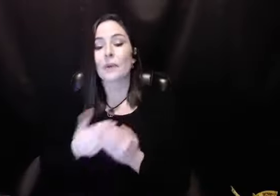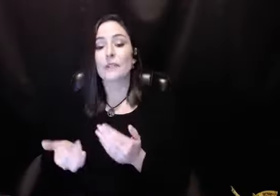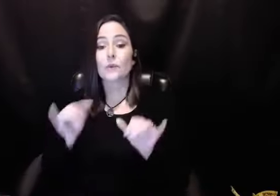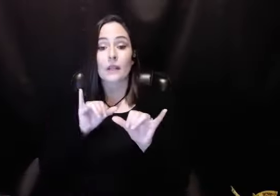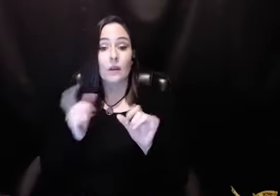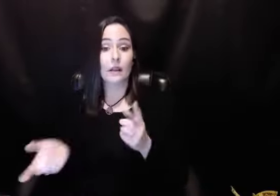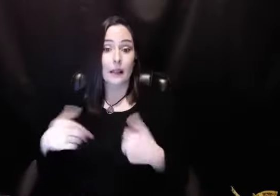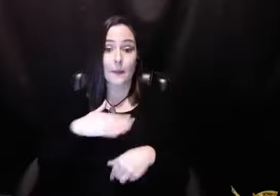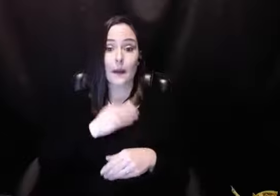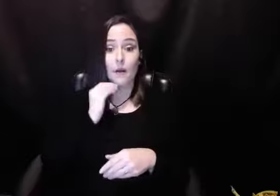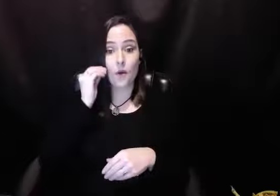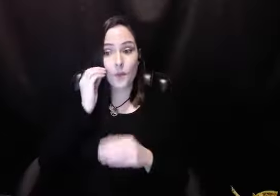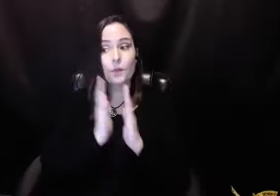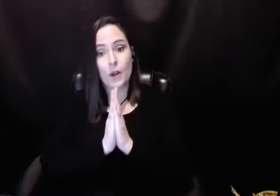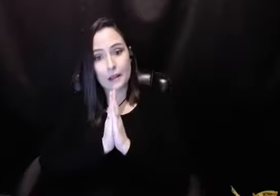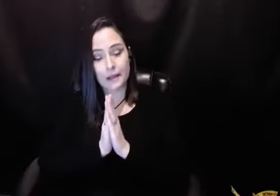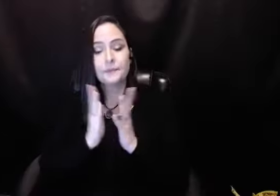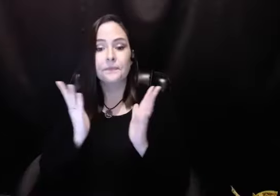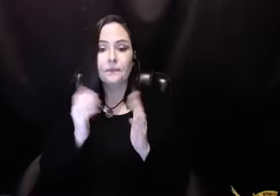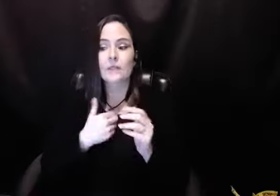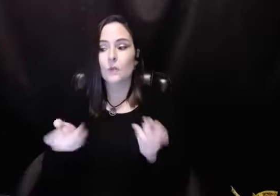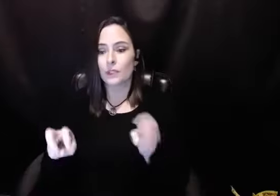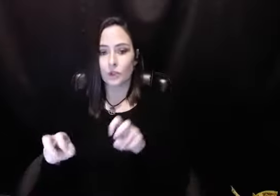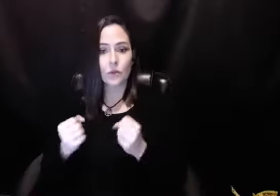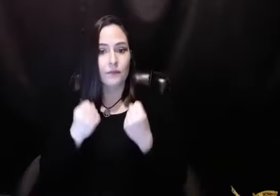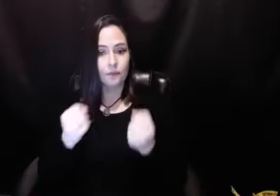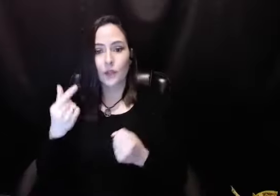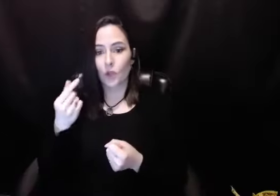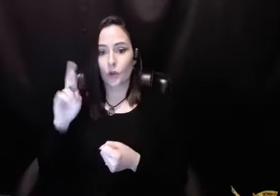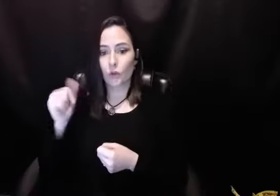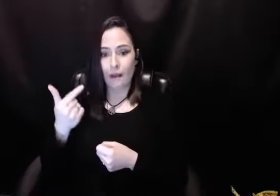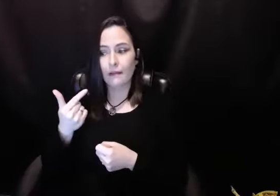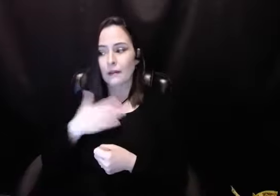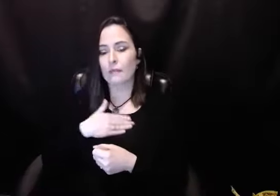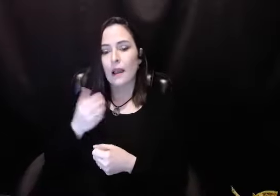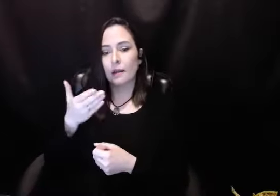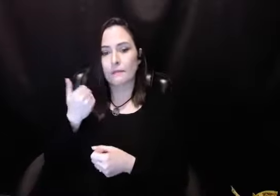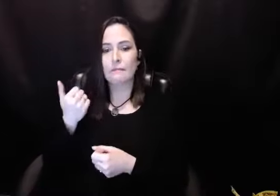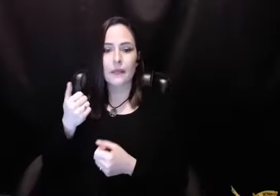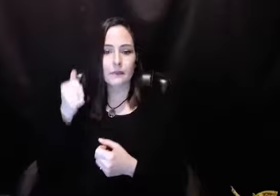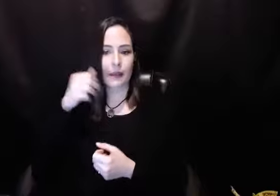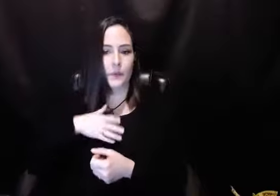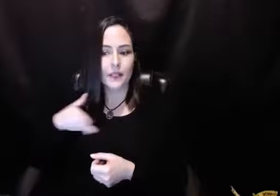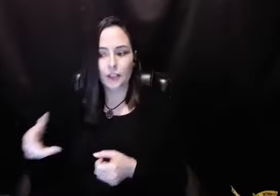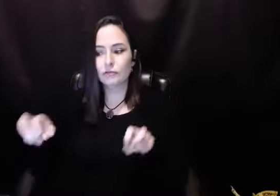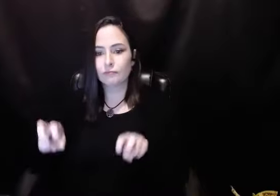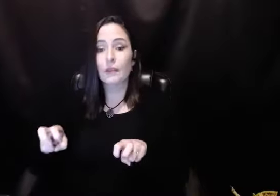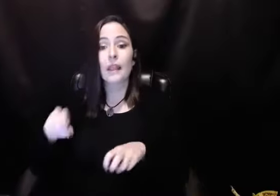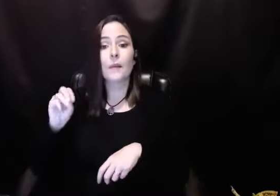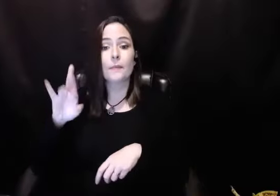And so we stood in the foyer of our house and said a little prayer. And you get in the car and there's me driving. And Greg is in the passenger seat,